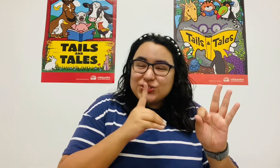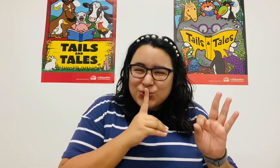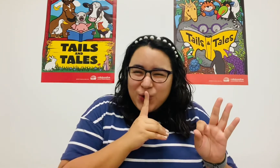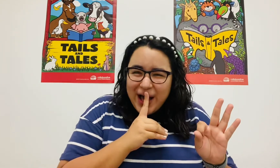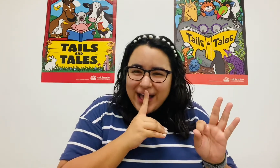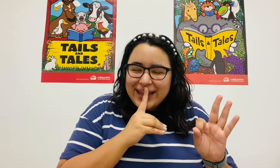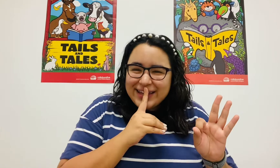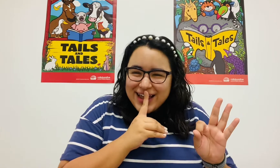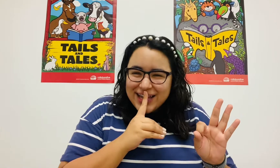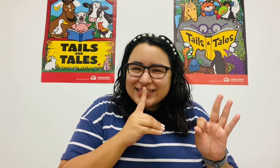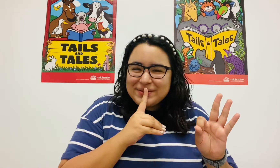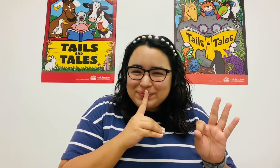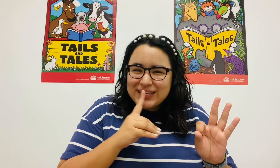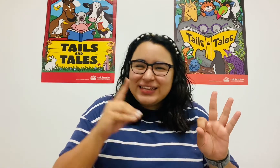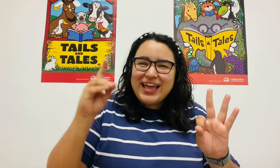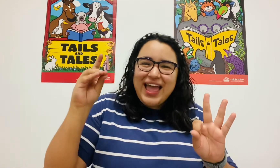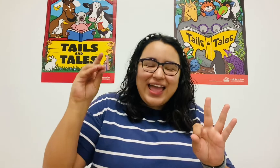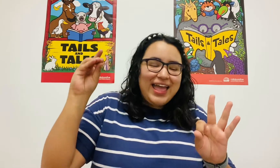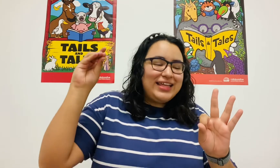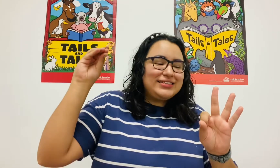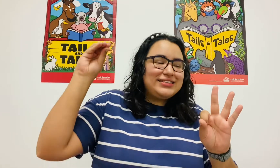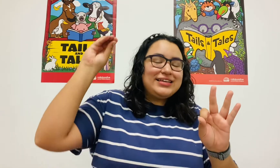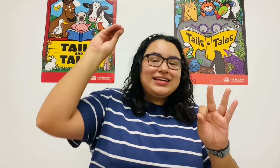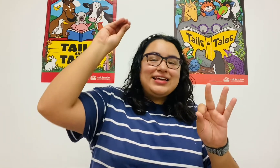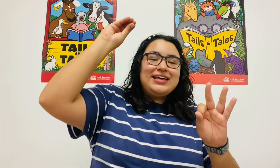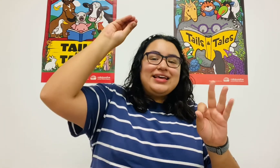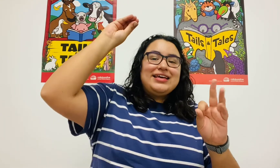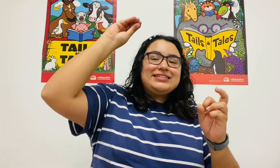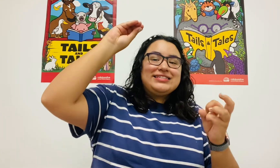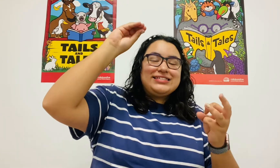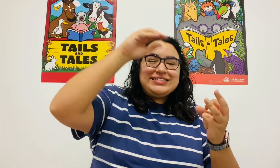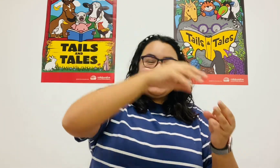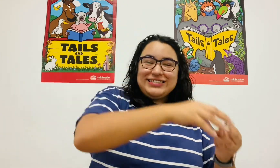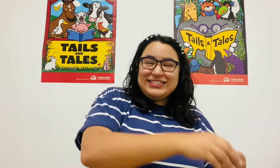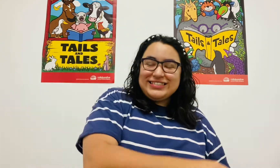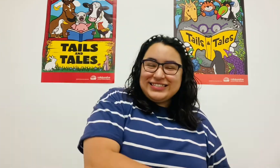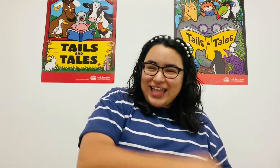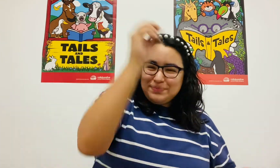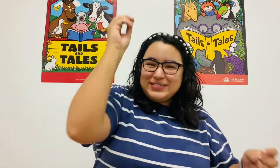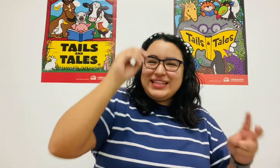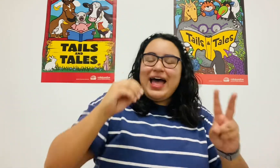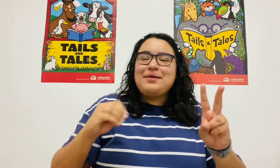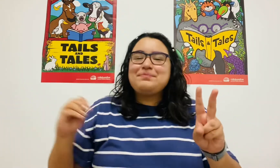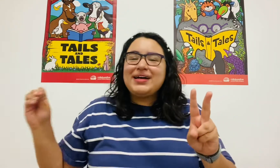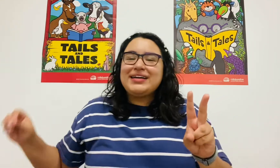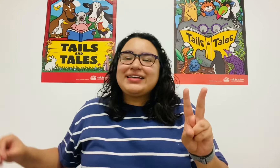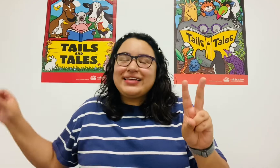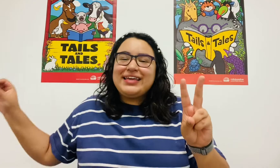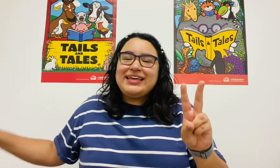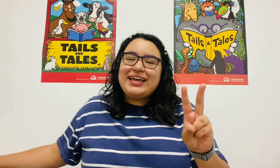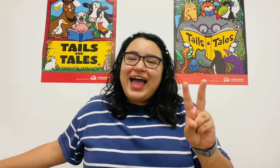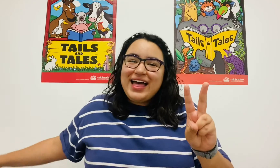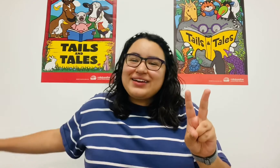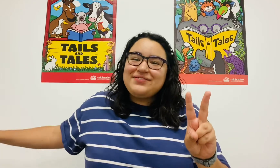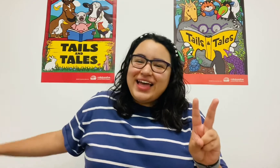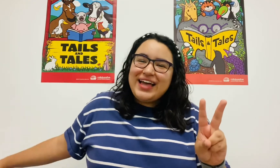as quiet as can be, and snaps that monkey out of that